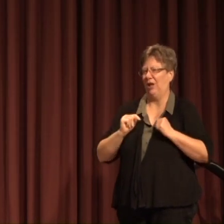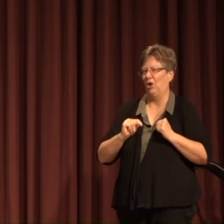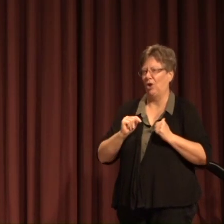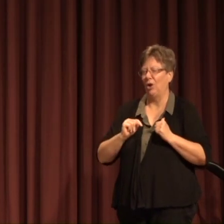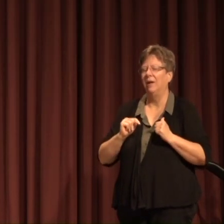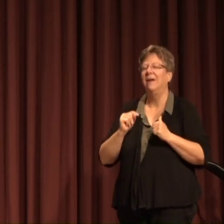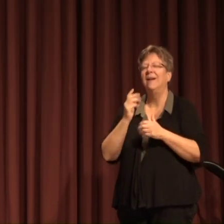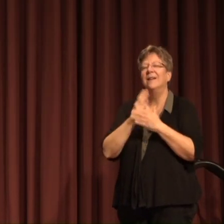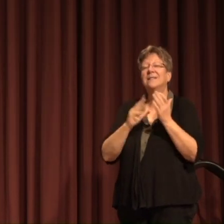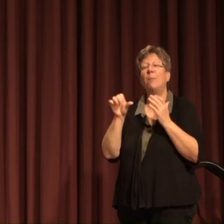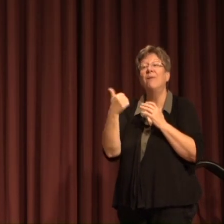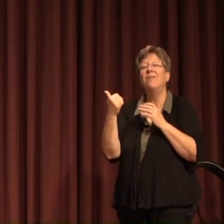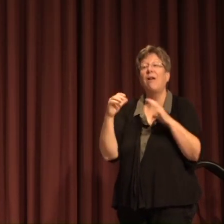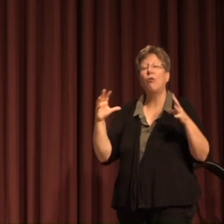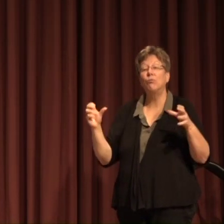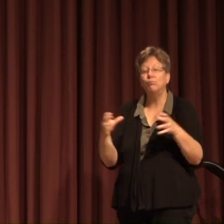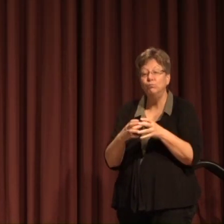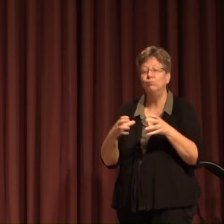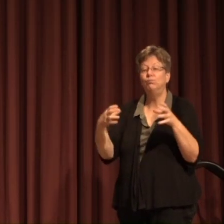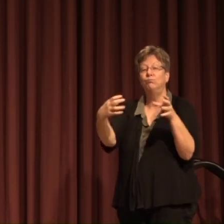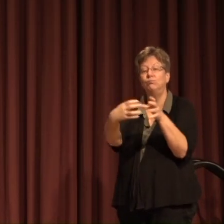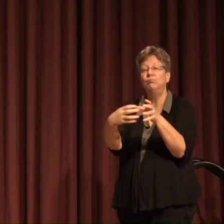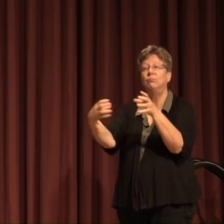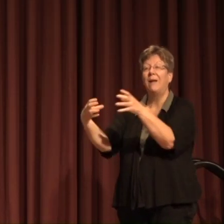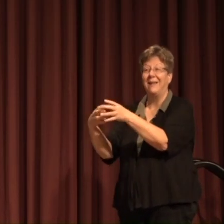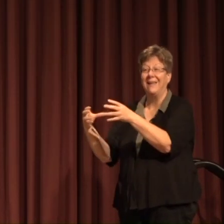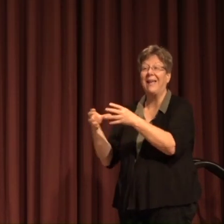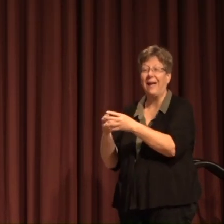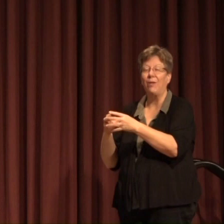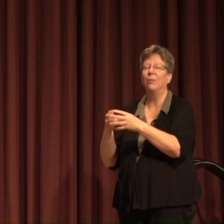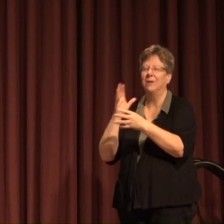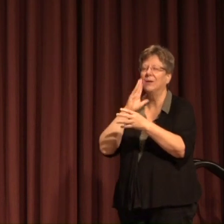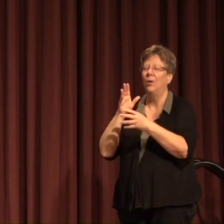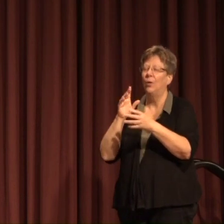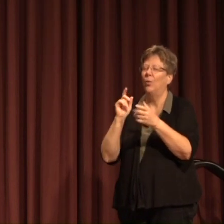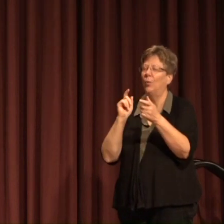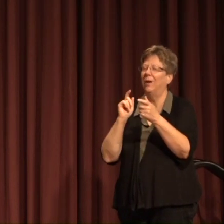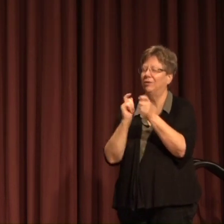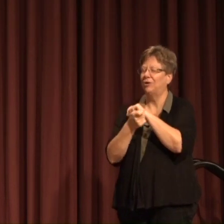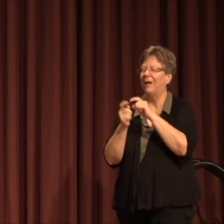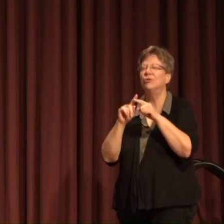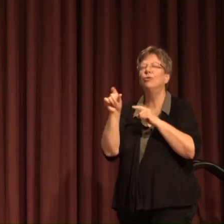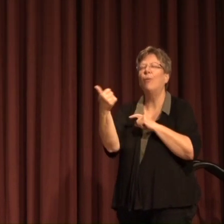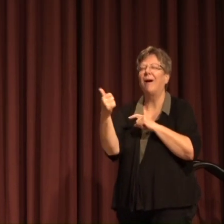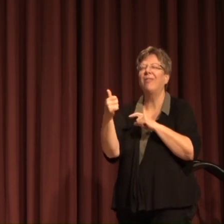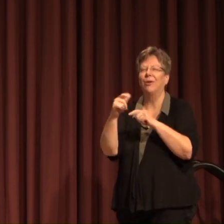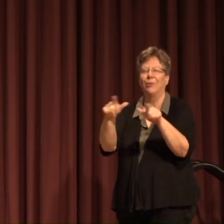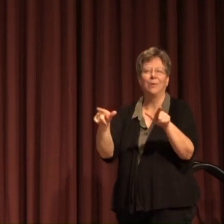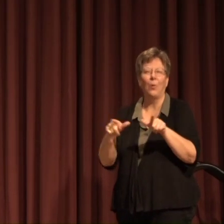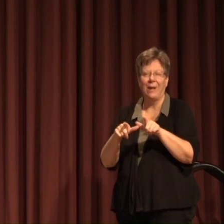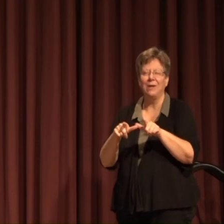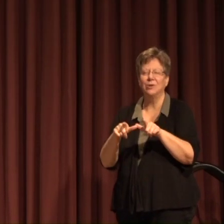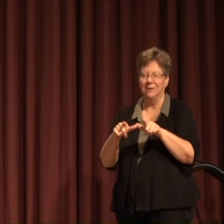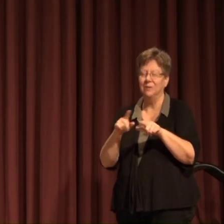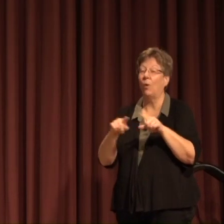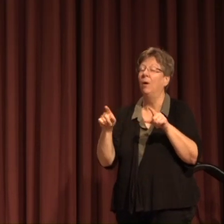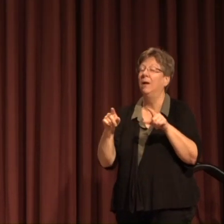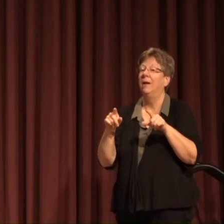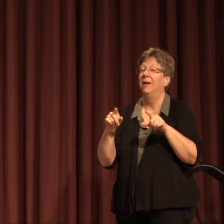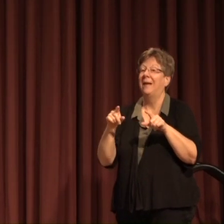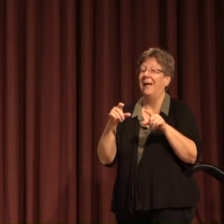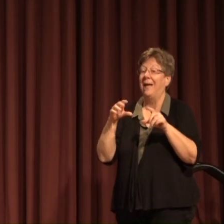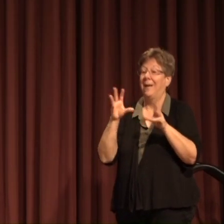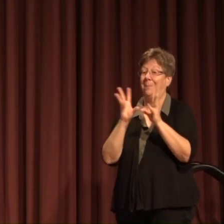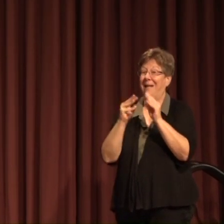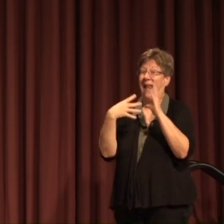satellite gatherings that come at the conclusion of the formal remarks into some adjacent locations so look for that but the main gathering place will